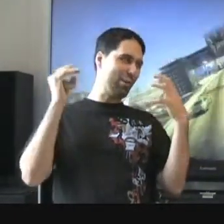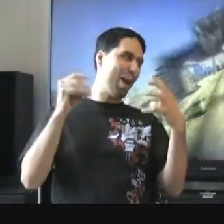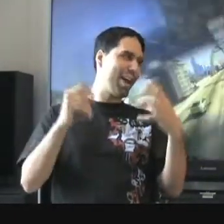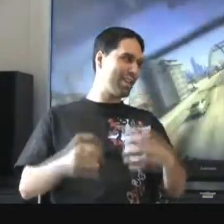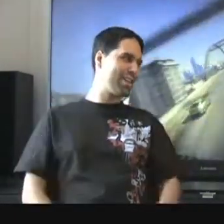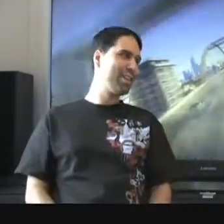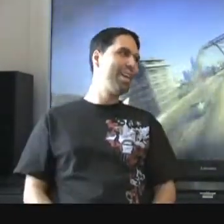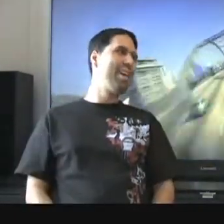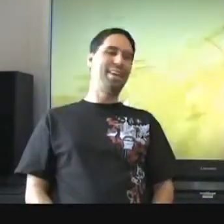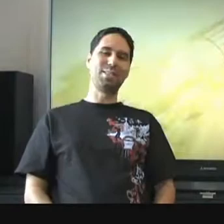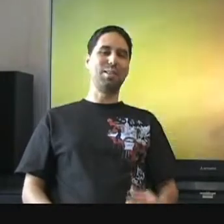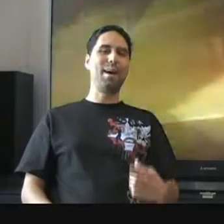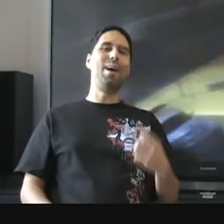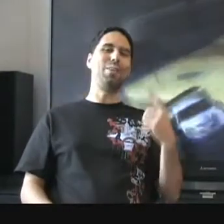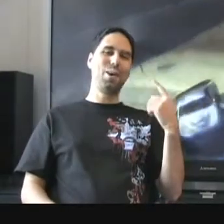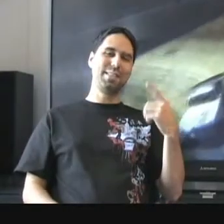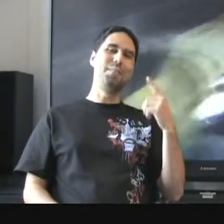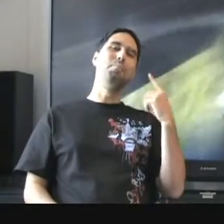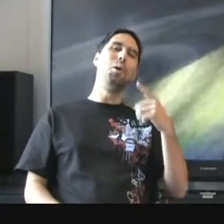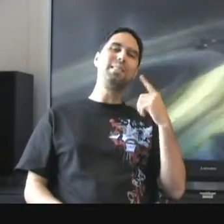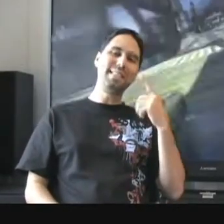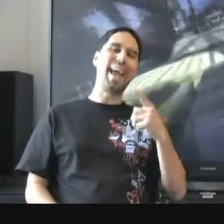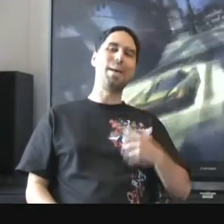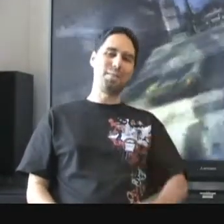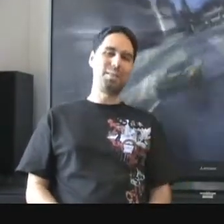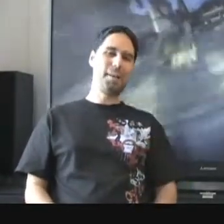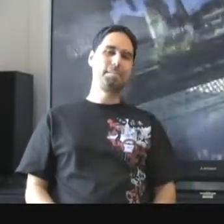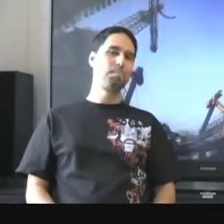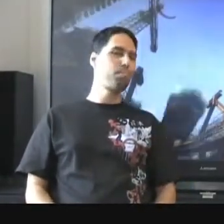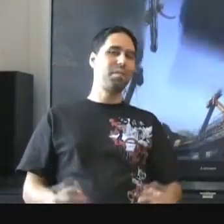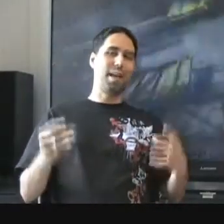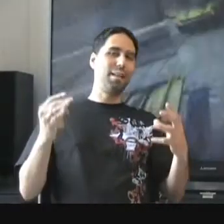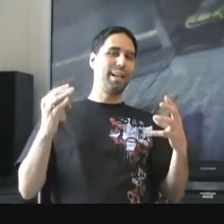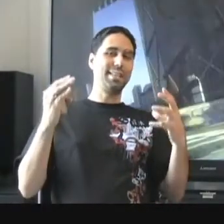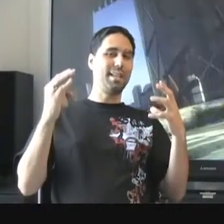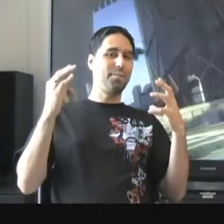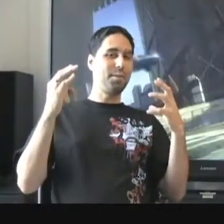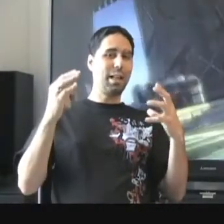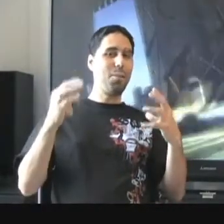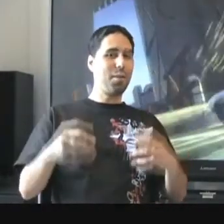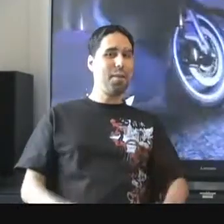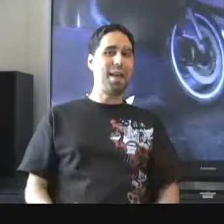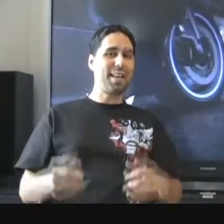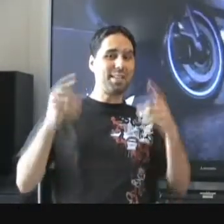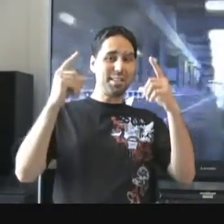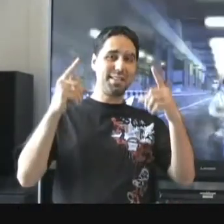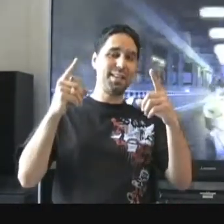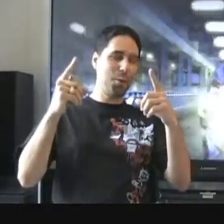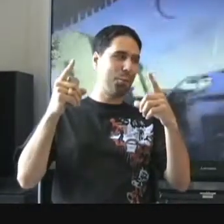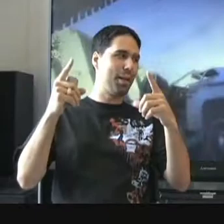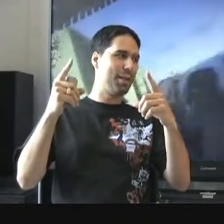crash. And it's all about causing the most damage. Now, like I said, there's a lot more than that. That's just single player.